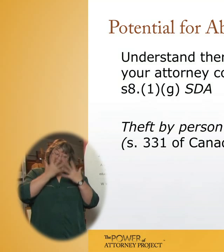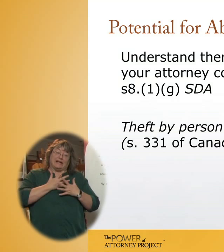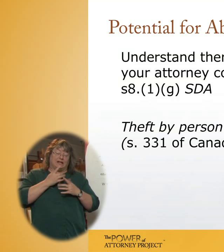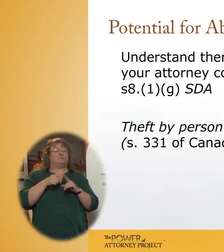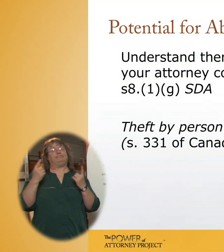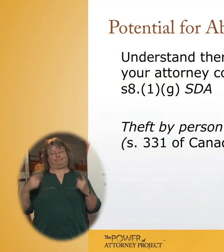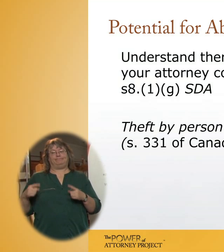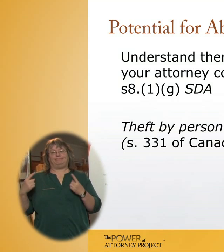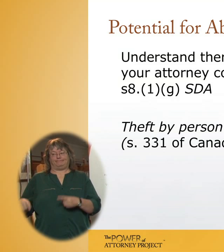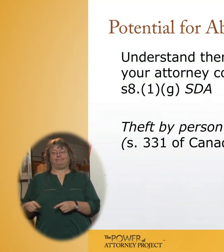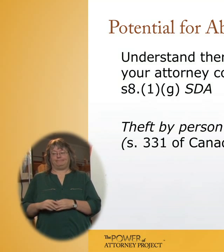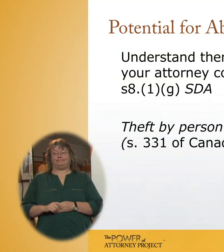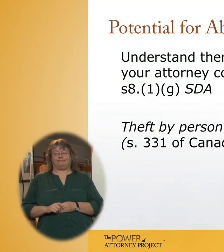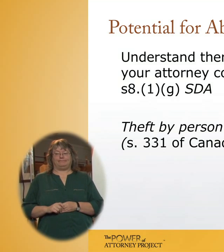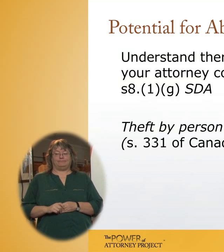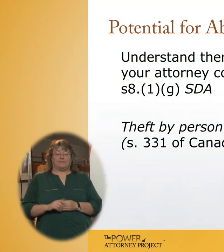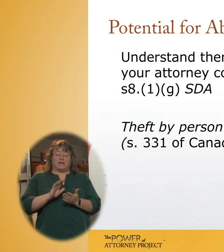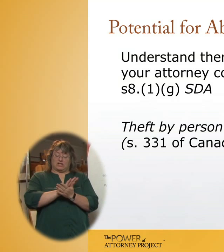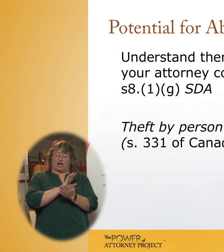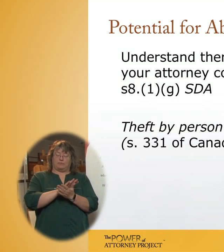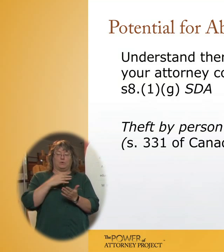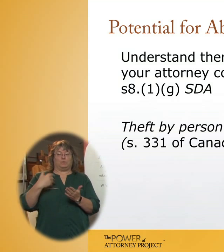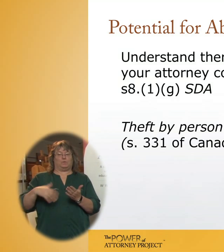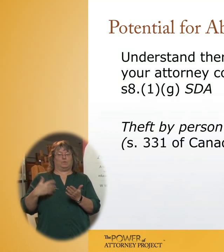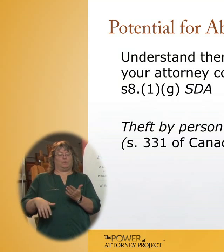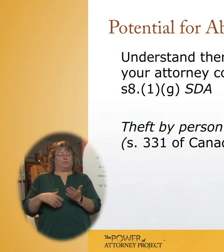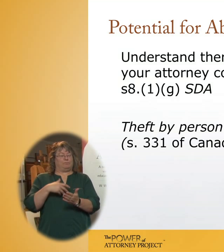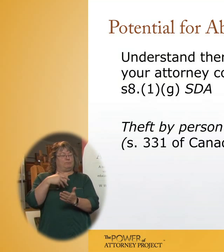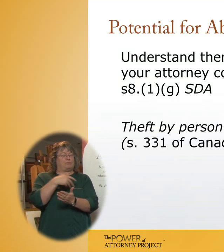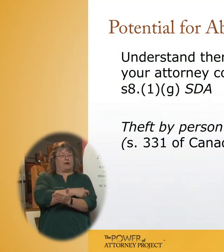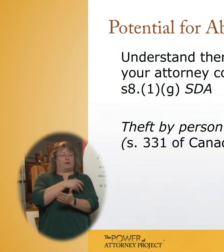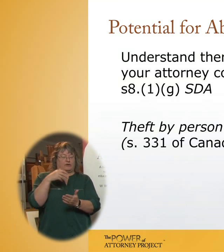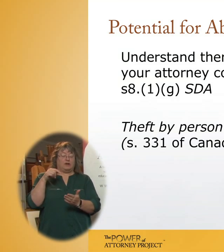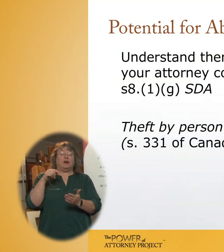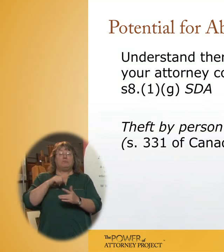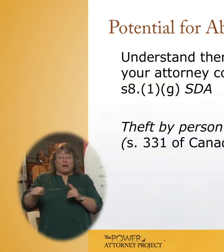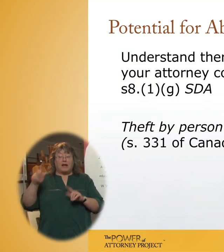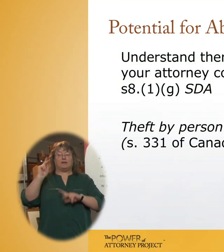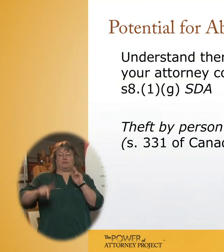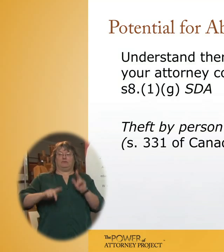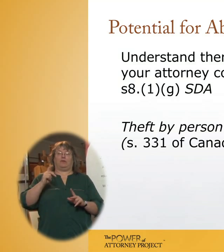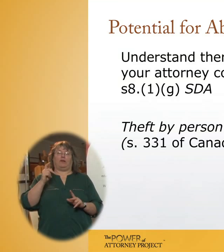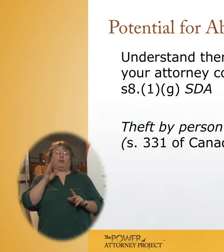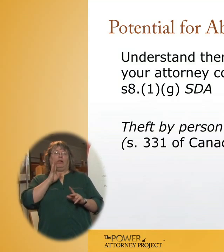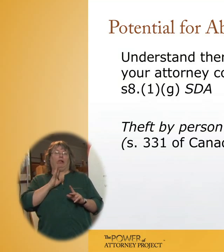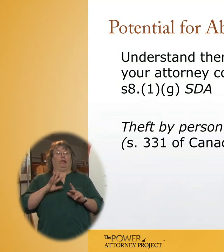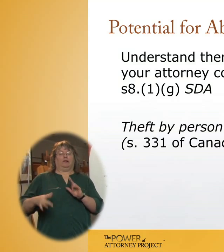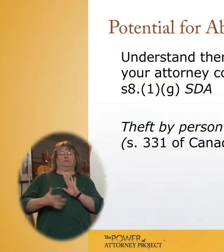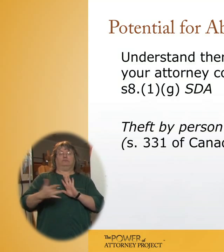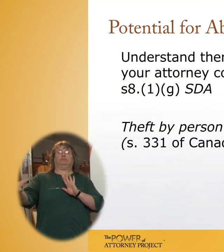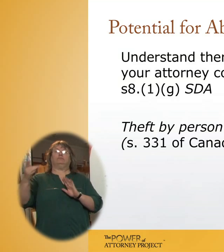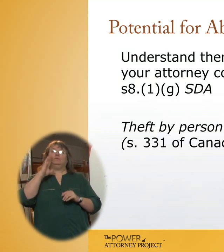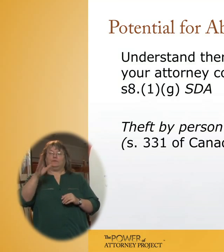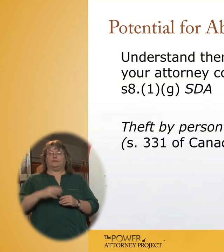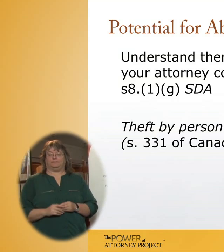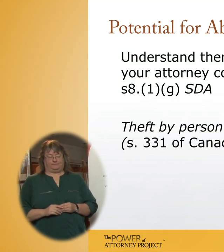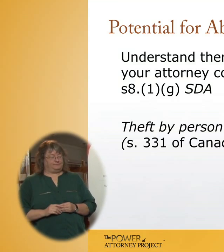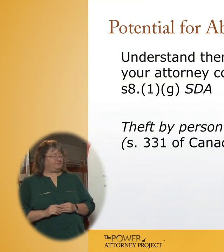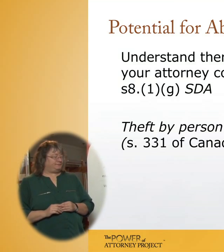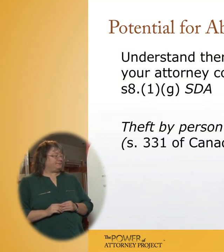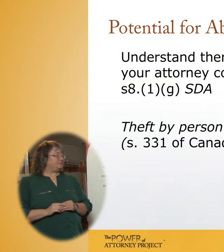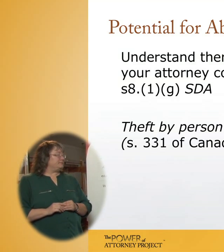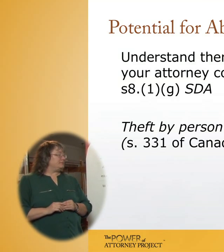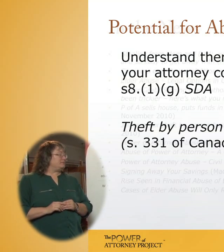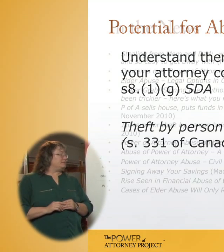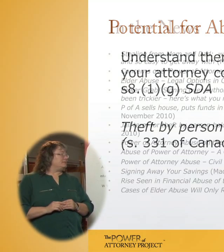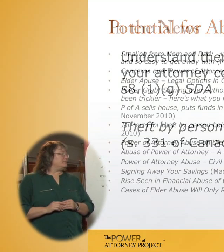it happens. It's a very powerful document and we know that they are abused. And you just need to be aware of that when you're choosing the person to act. And